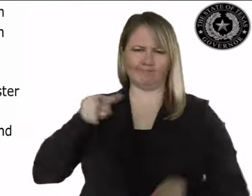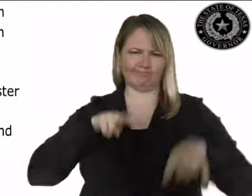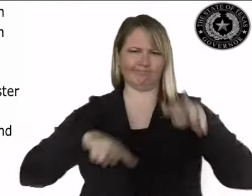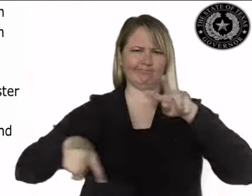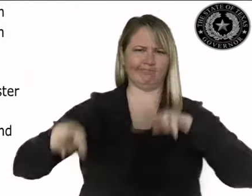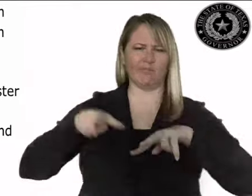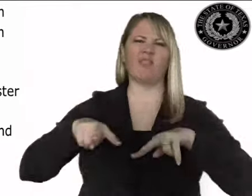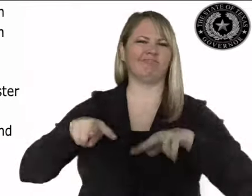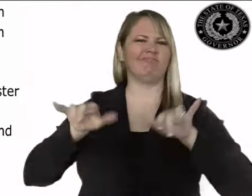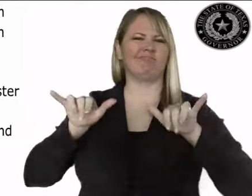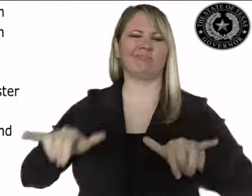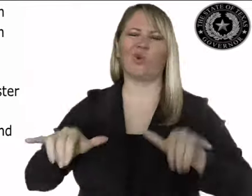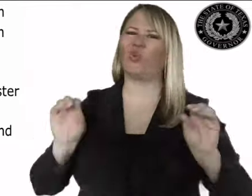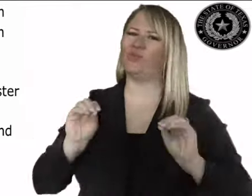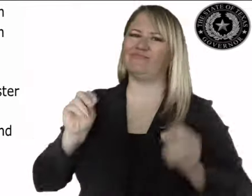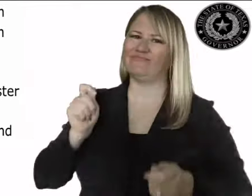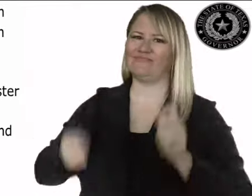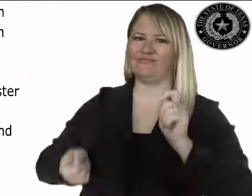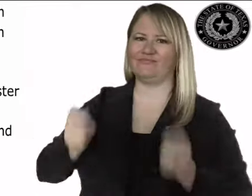counties, and